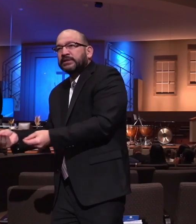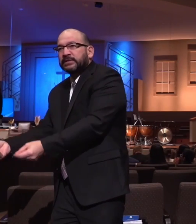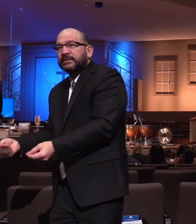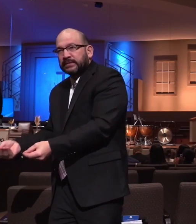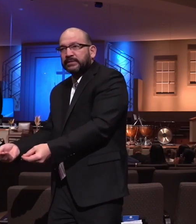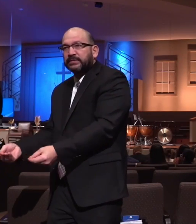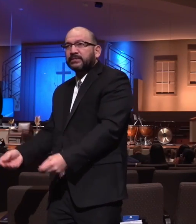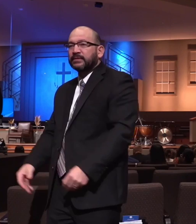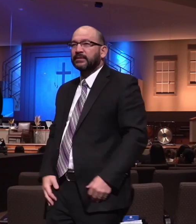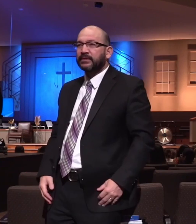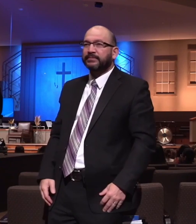abuse too, like that.